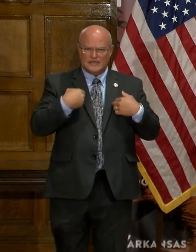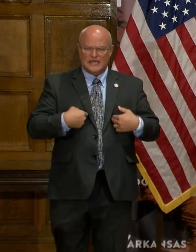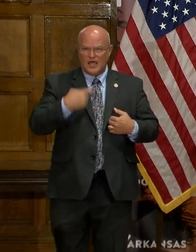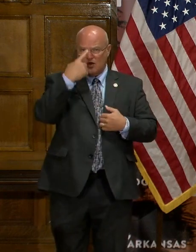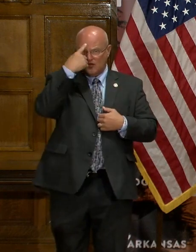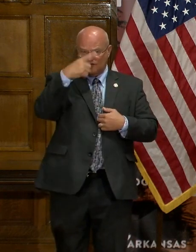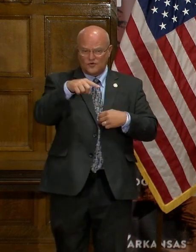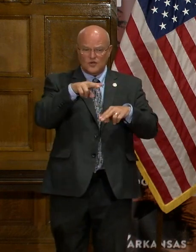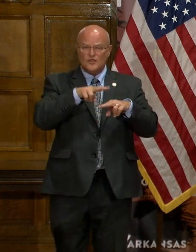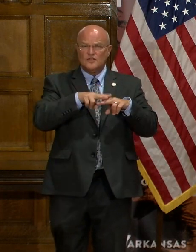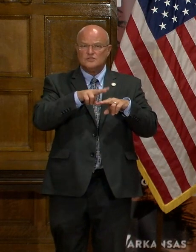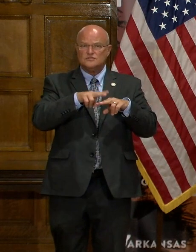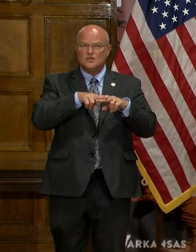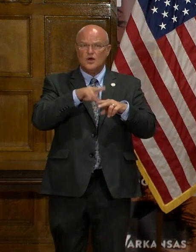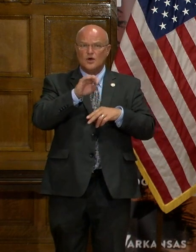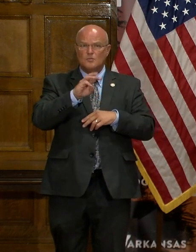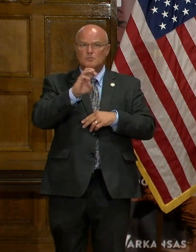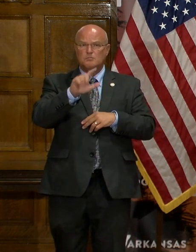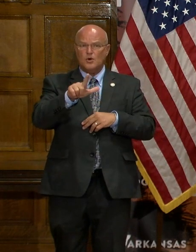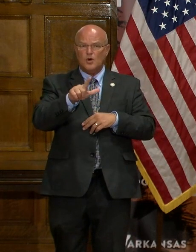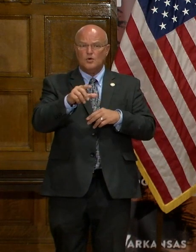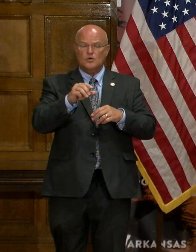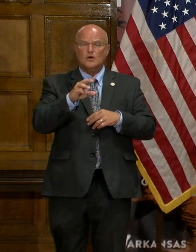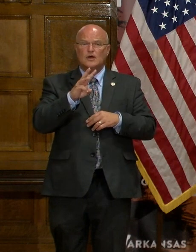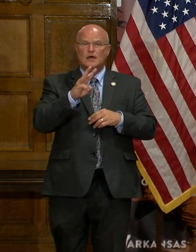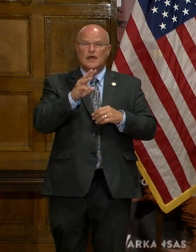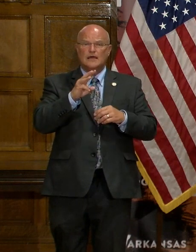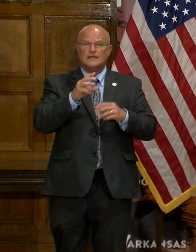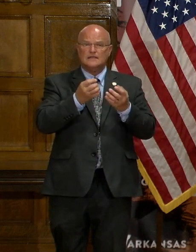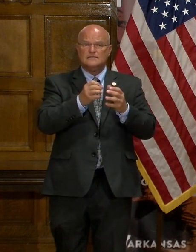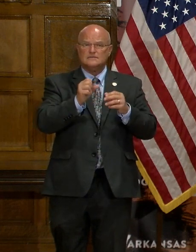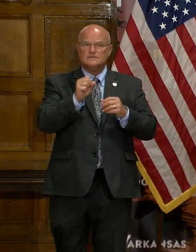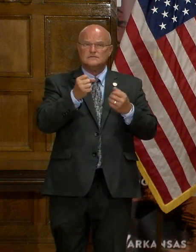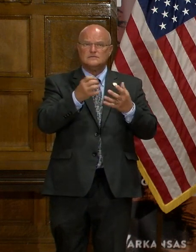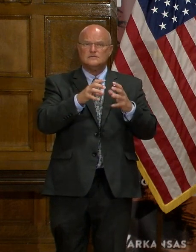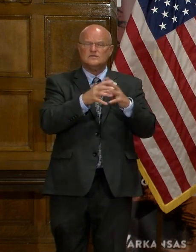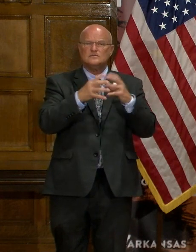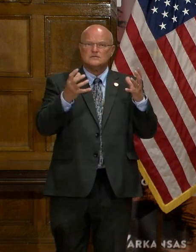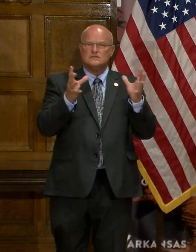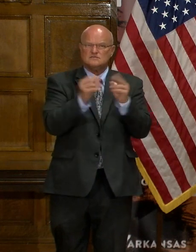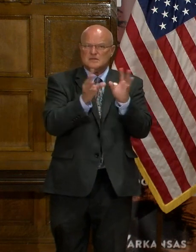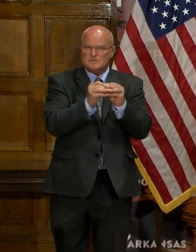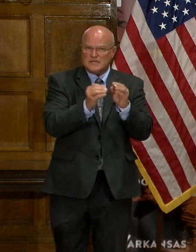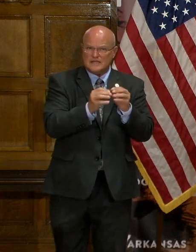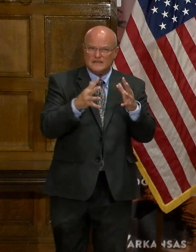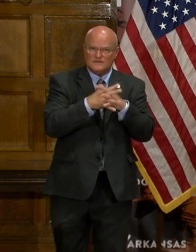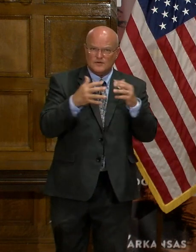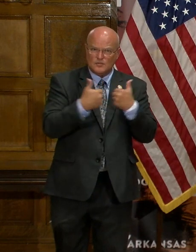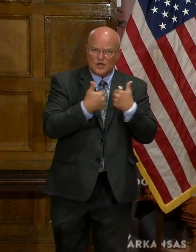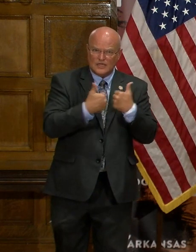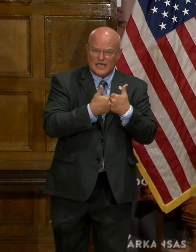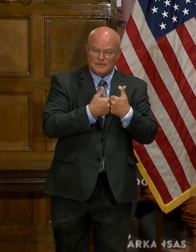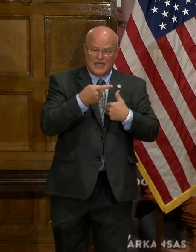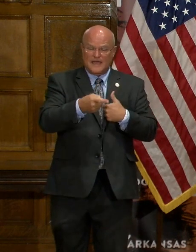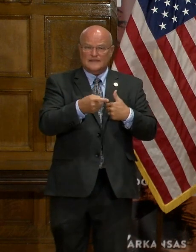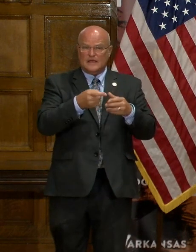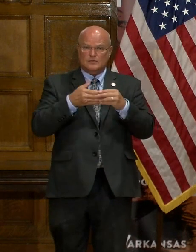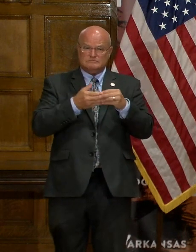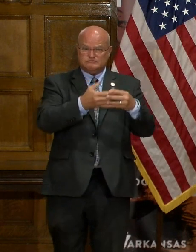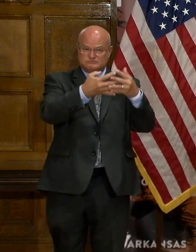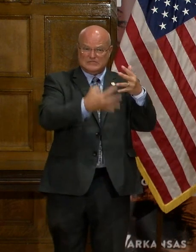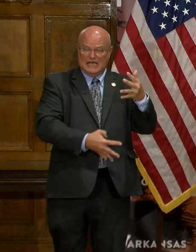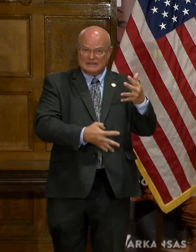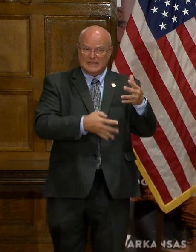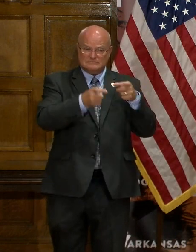at War Memorial Stadium. They would be deciding and debating what kind of guidelines should be in place